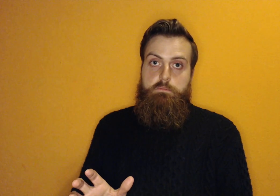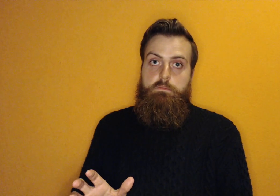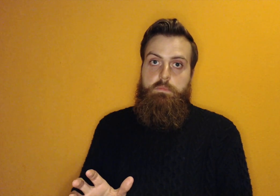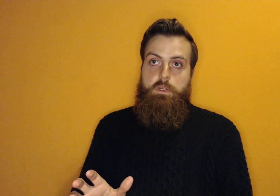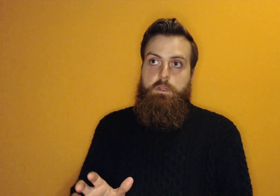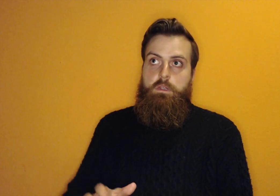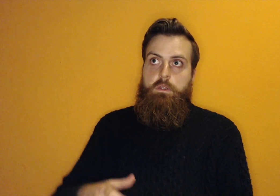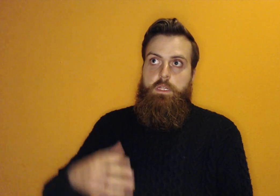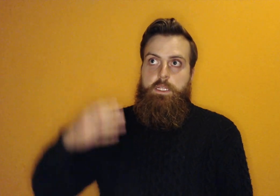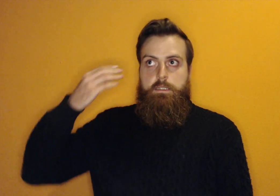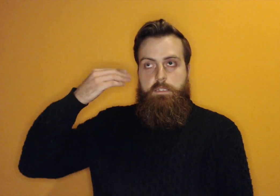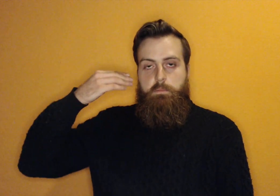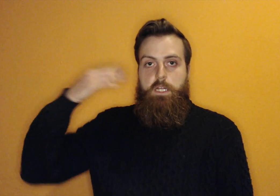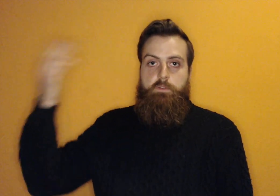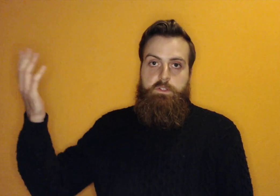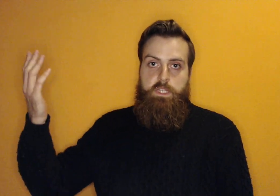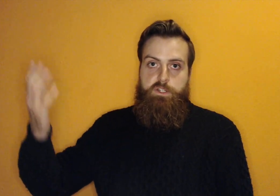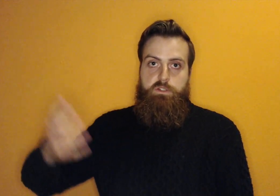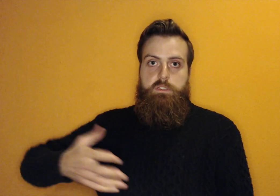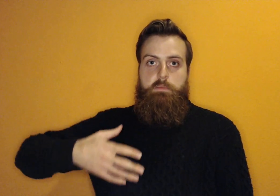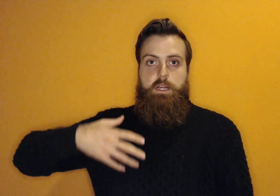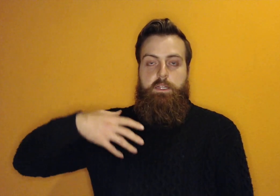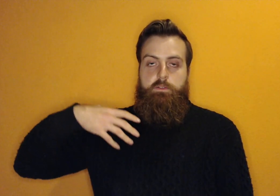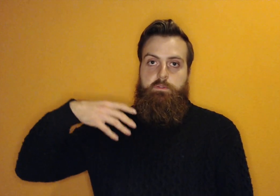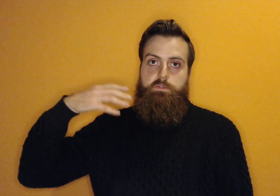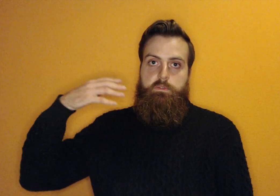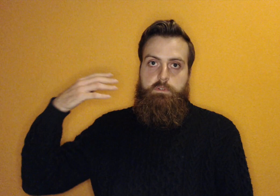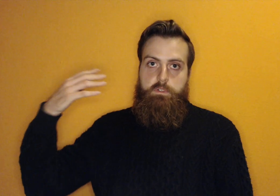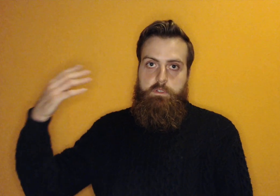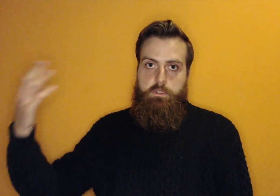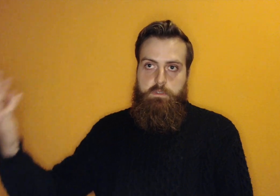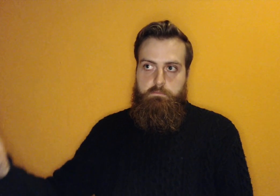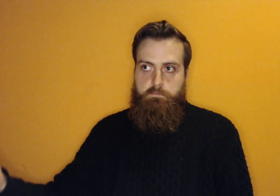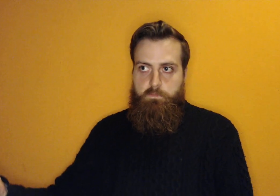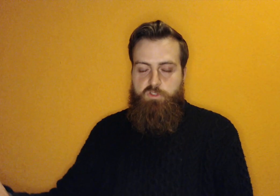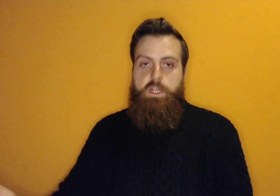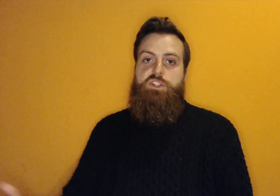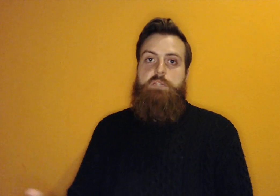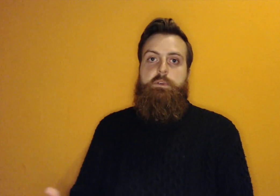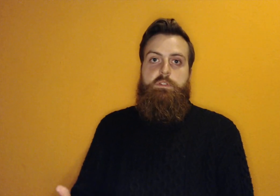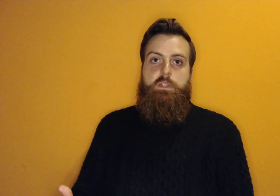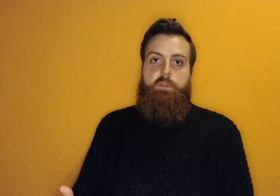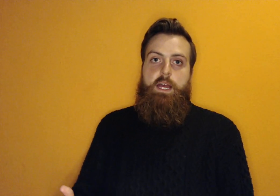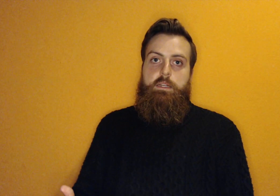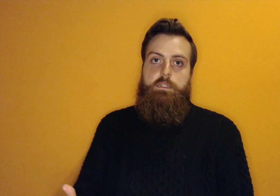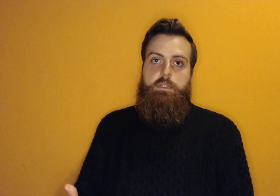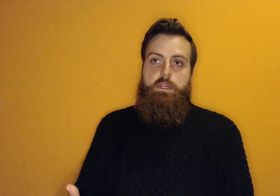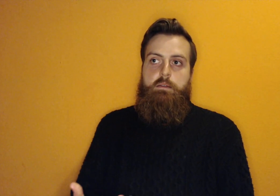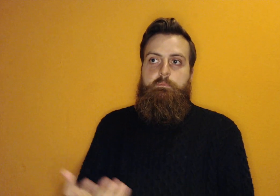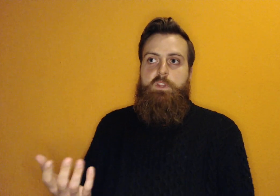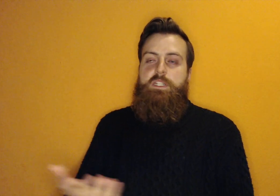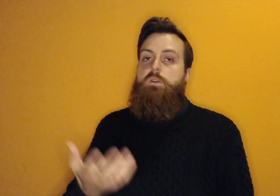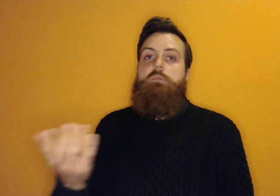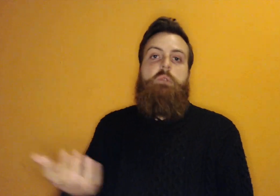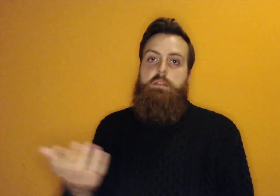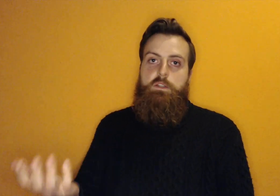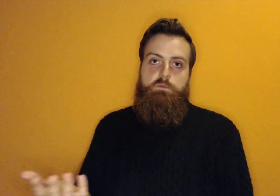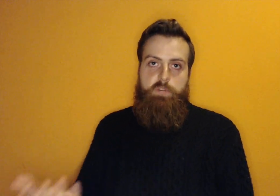that this is some kind of hallucination, some kind of strange experience they've had that tells them nothing really